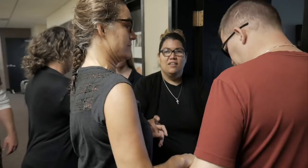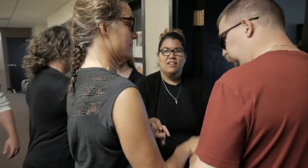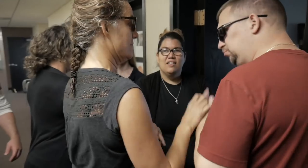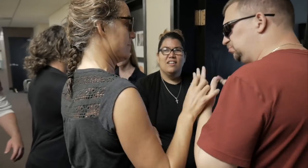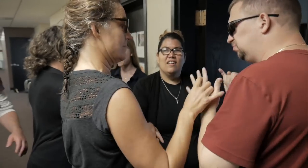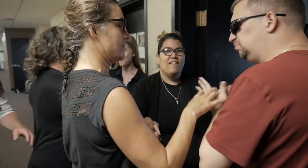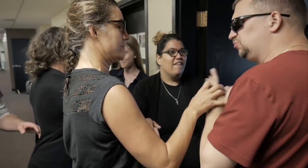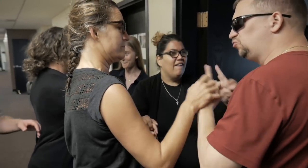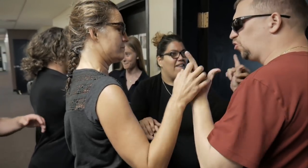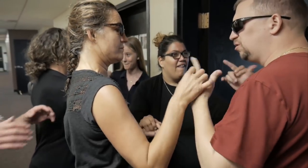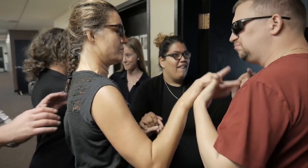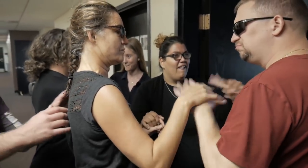That's all.